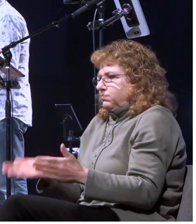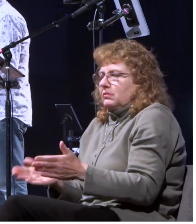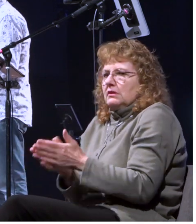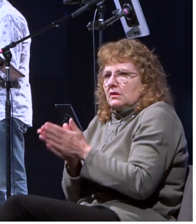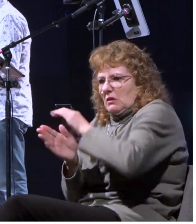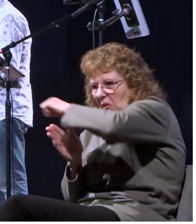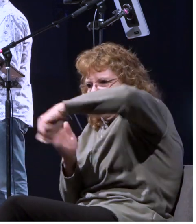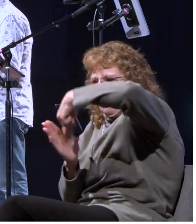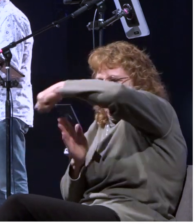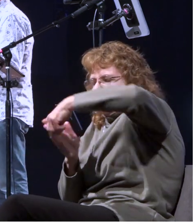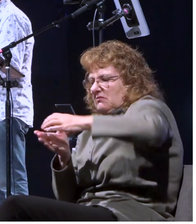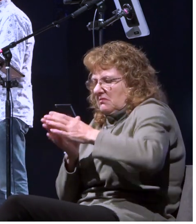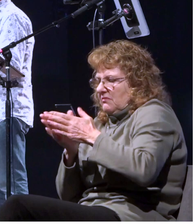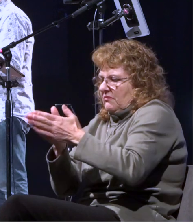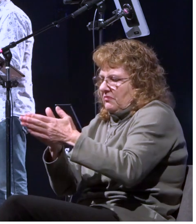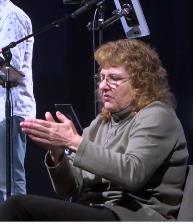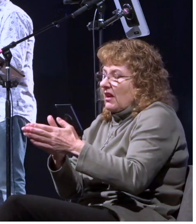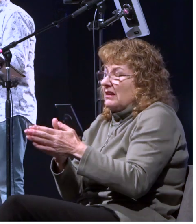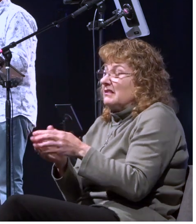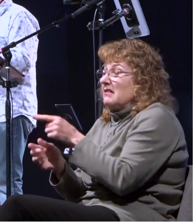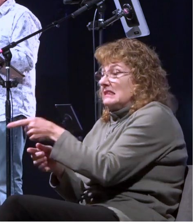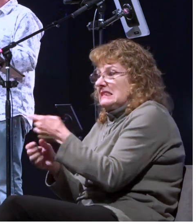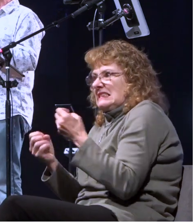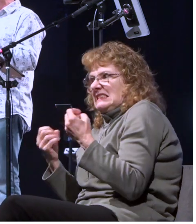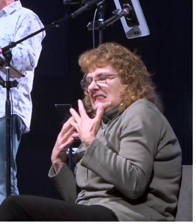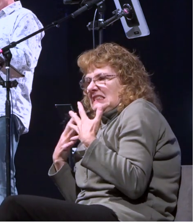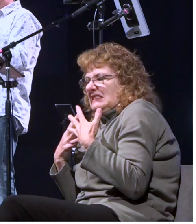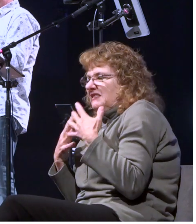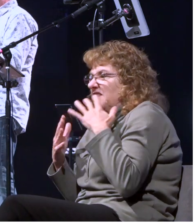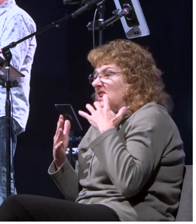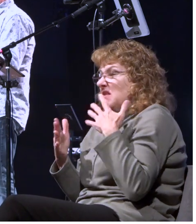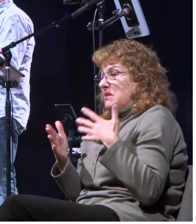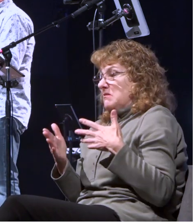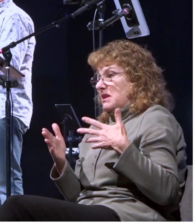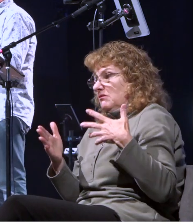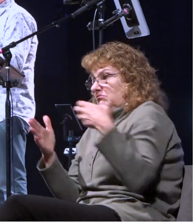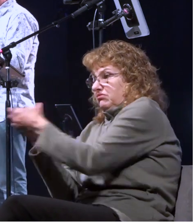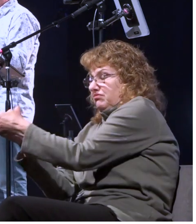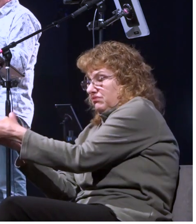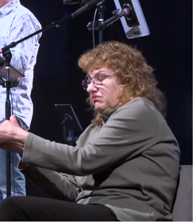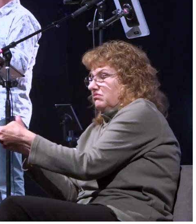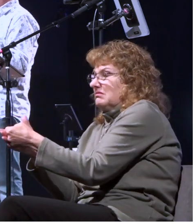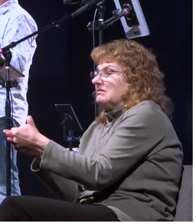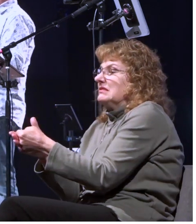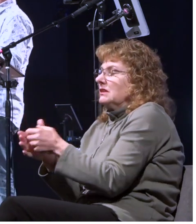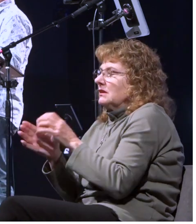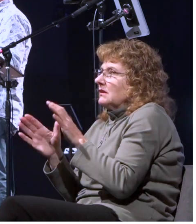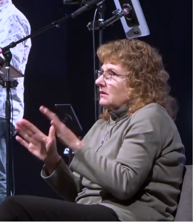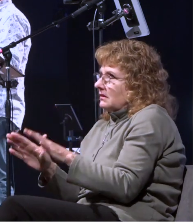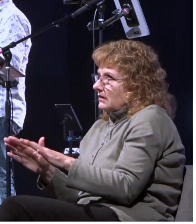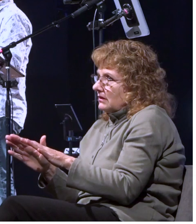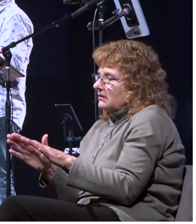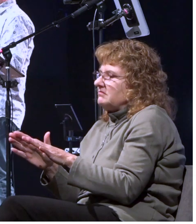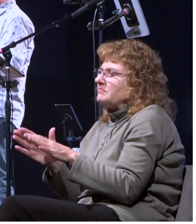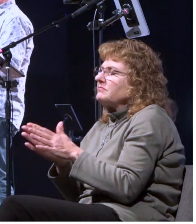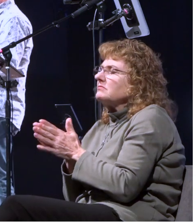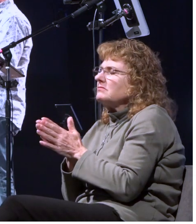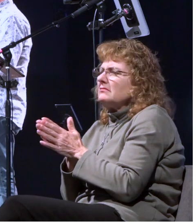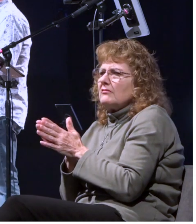run aground on uh the uh sirtis sands this is a infamous shipwrecking place off the coast of north africa